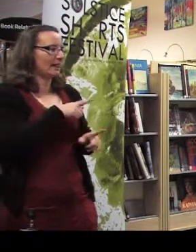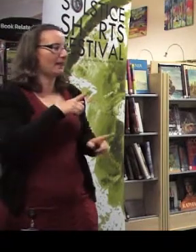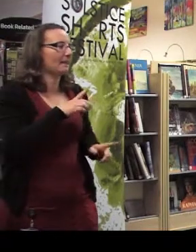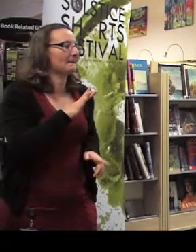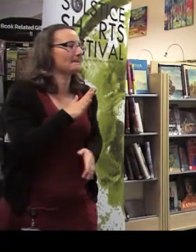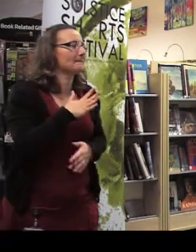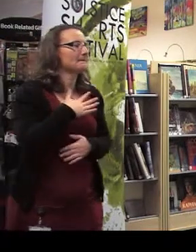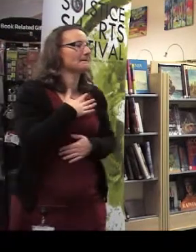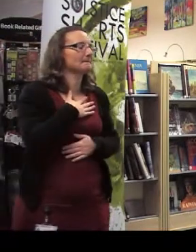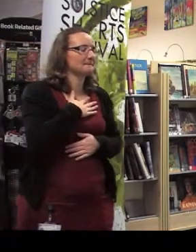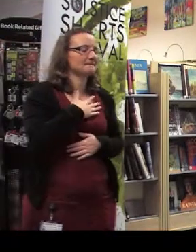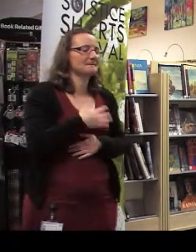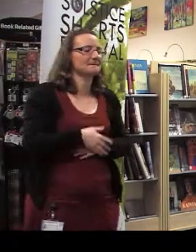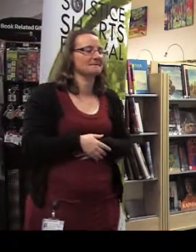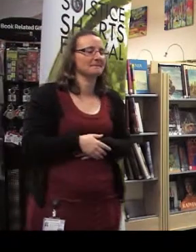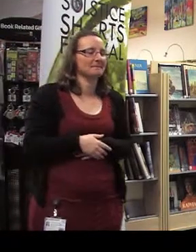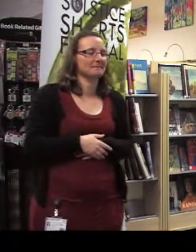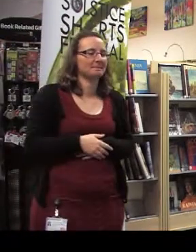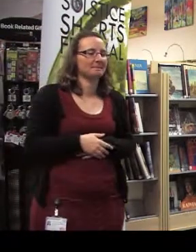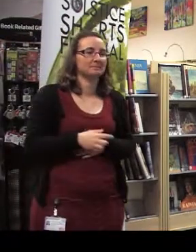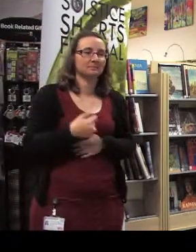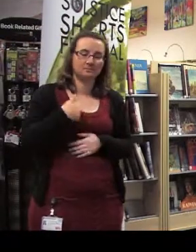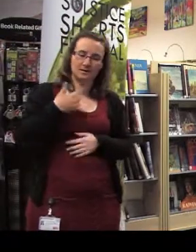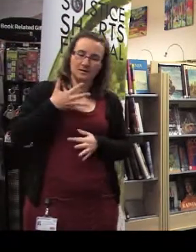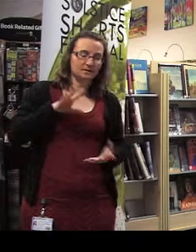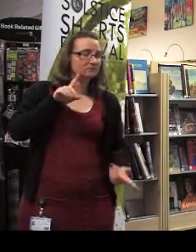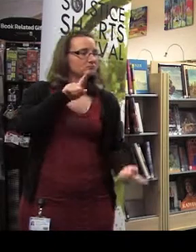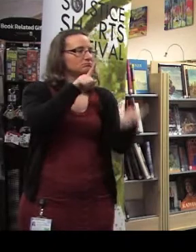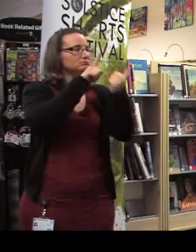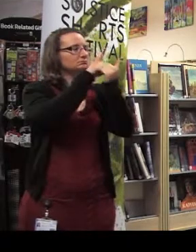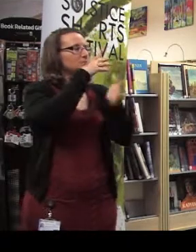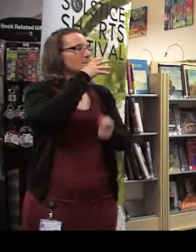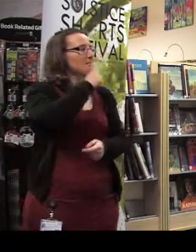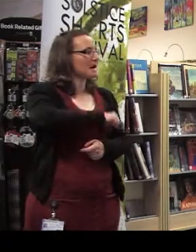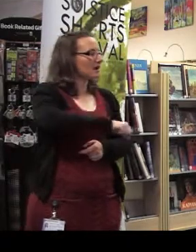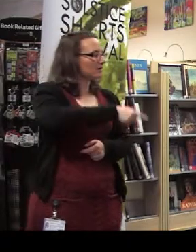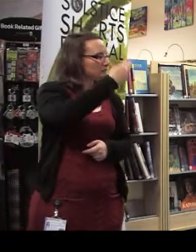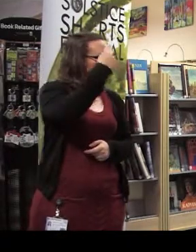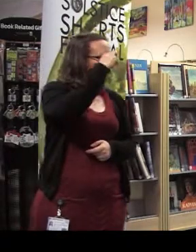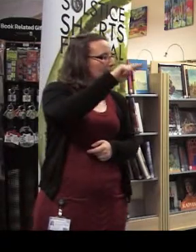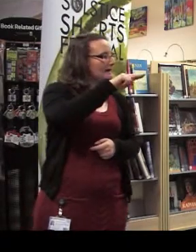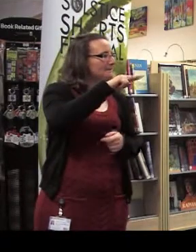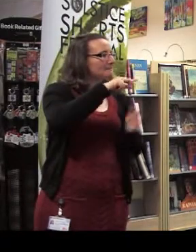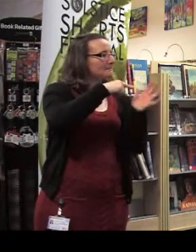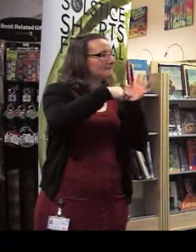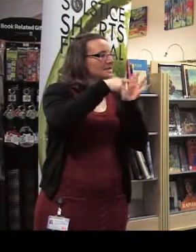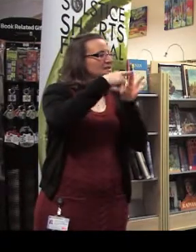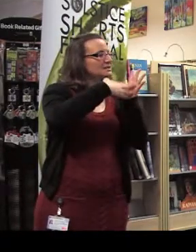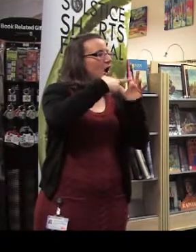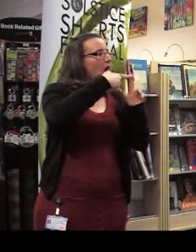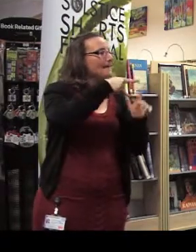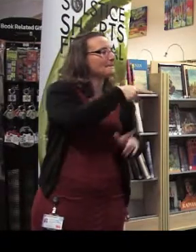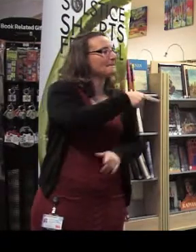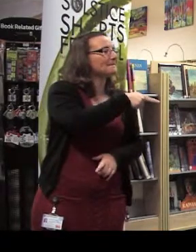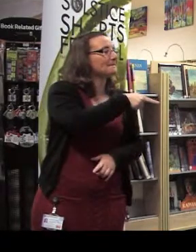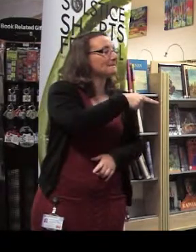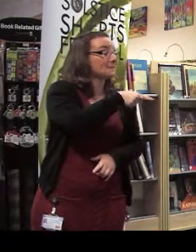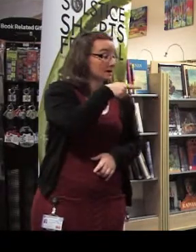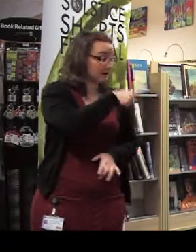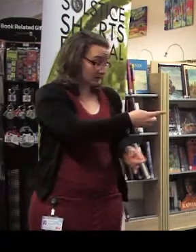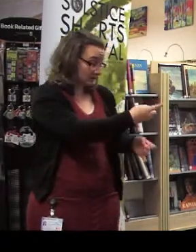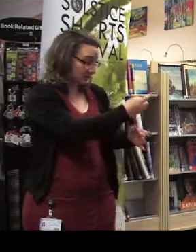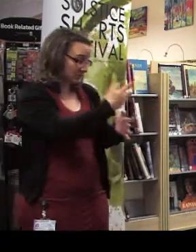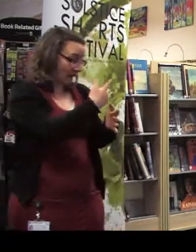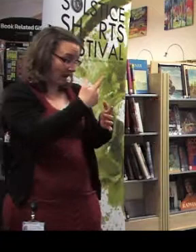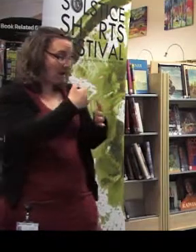I met a man whose name was time, and he said I must